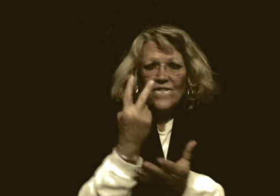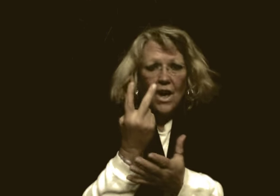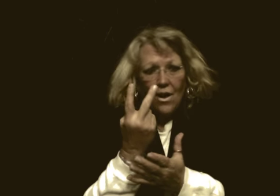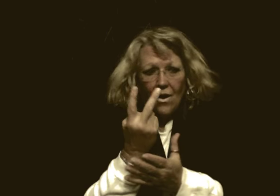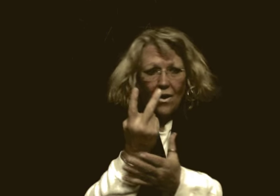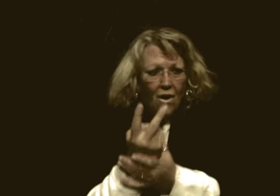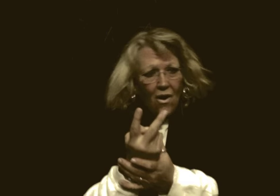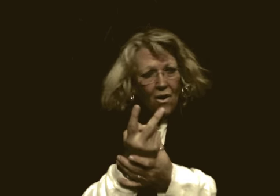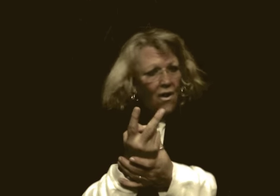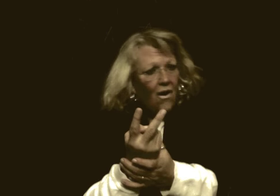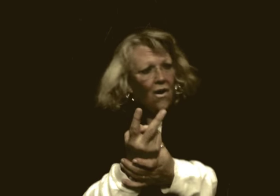fall